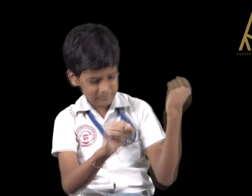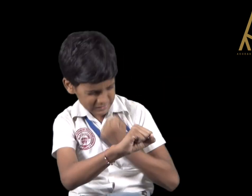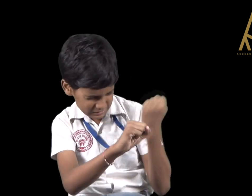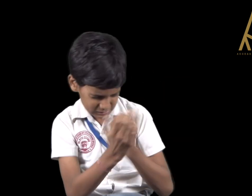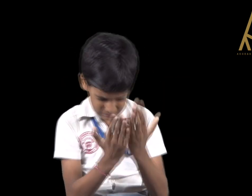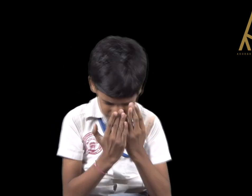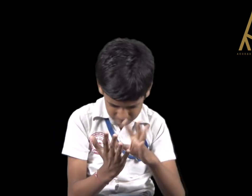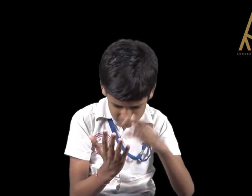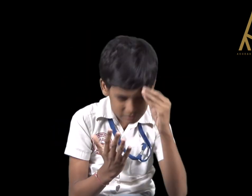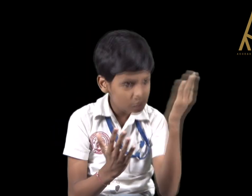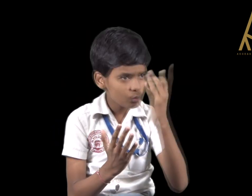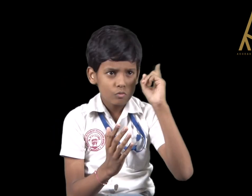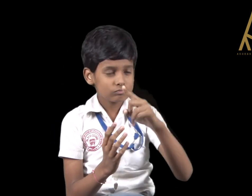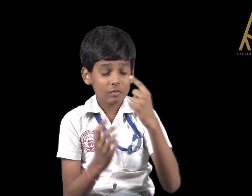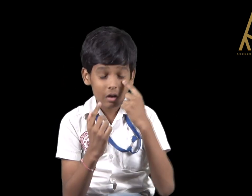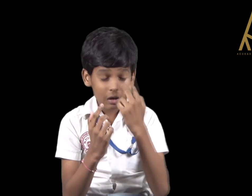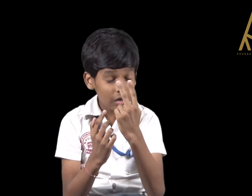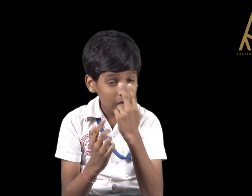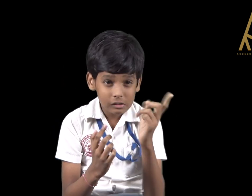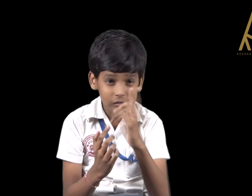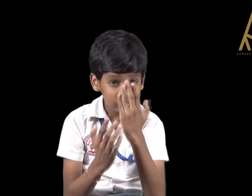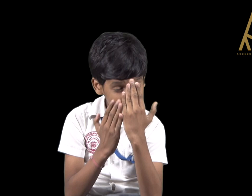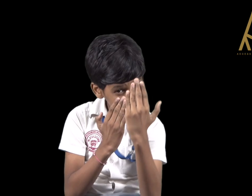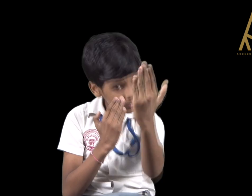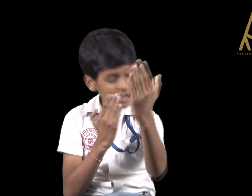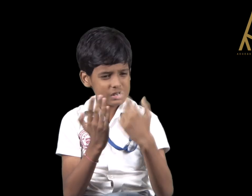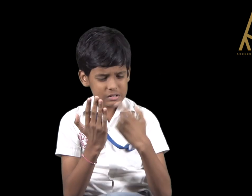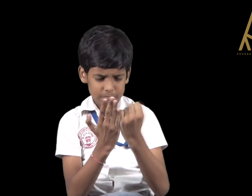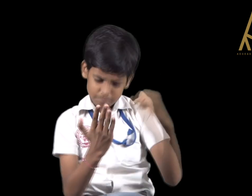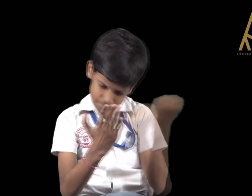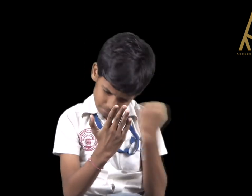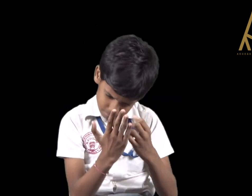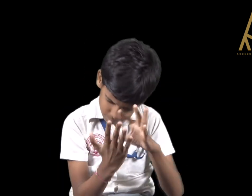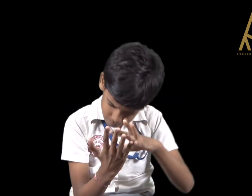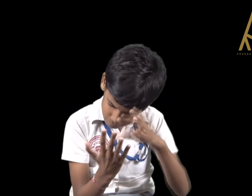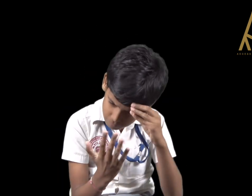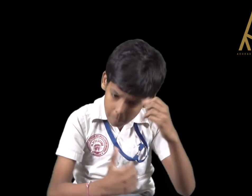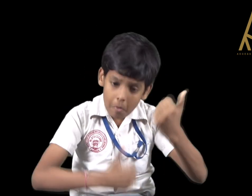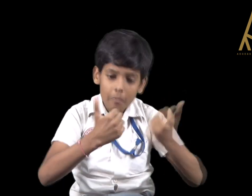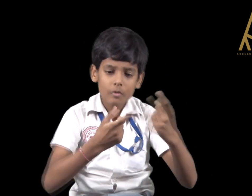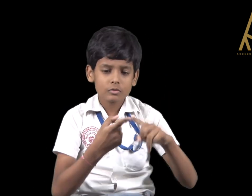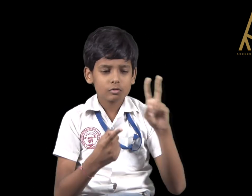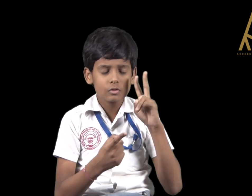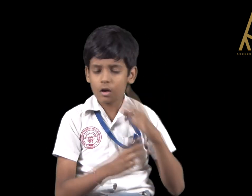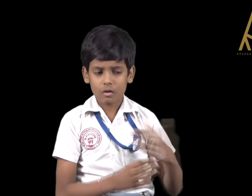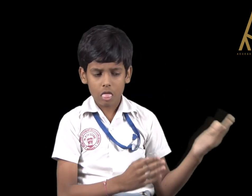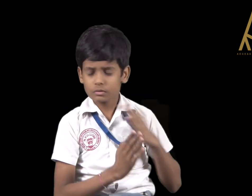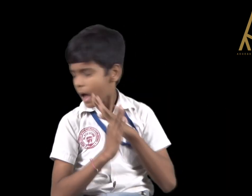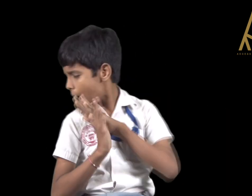And I didn't want to cheat. I didn't want to cheat and pass my exam. I tried. I tried. I learned everything. When the exam came, they were telling me to cheat. But I didn't want to cheat.